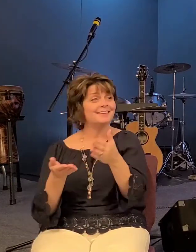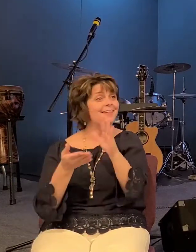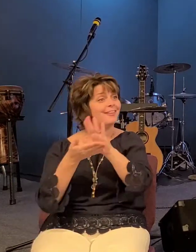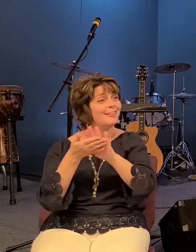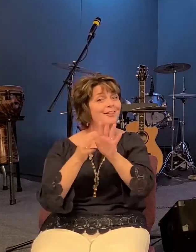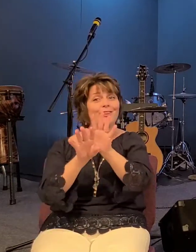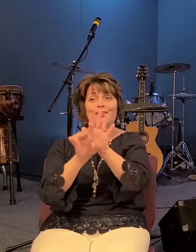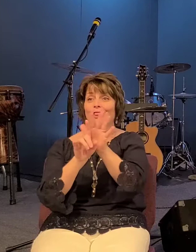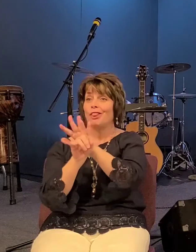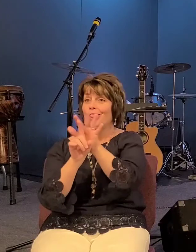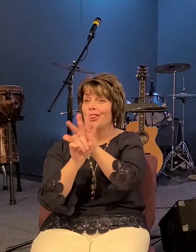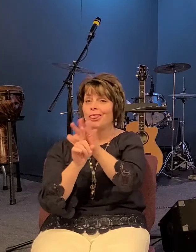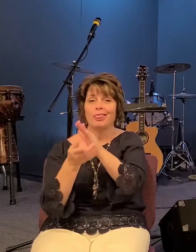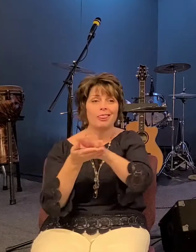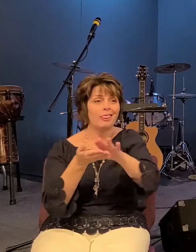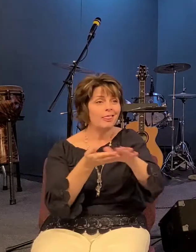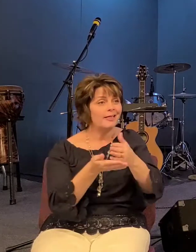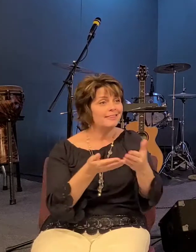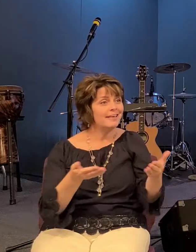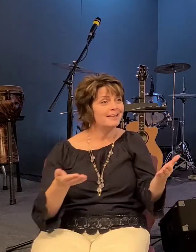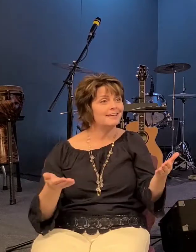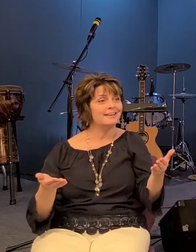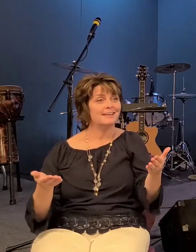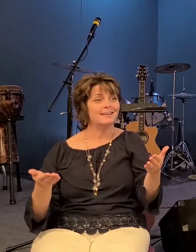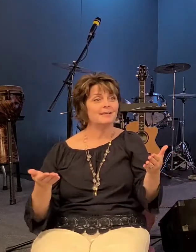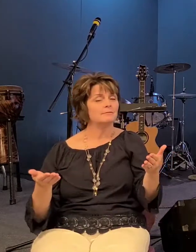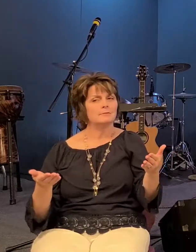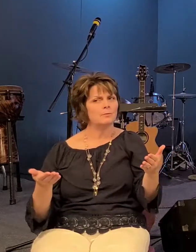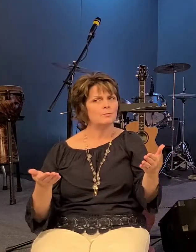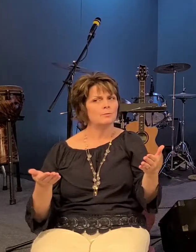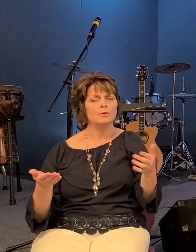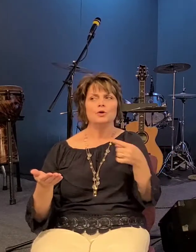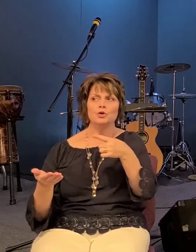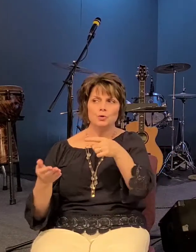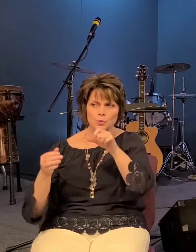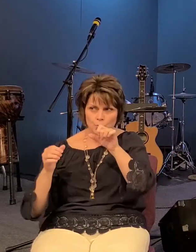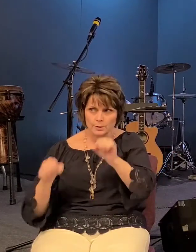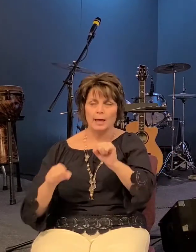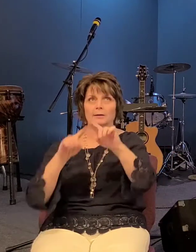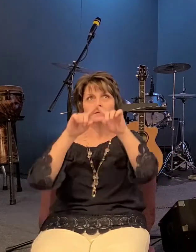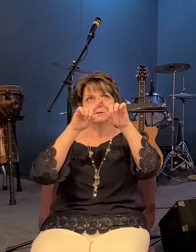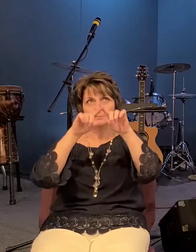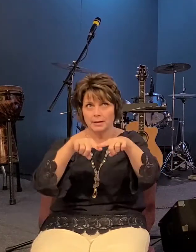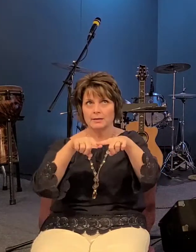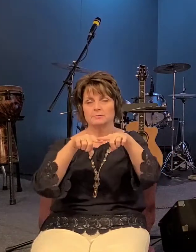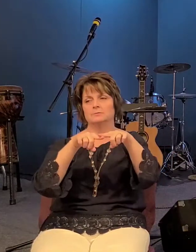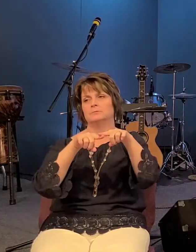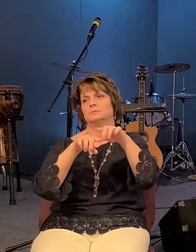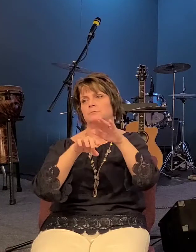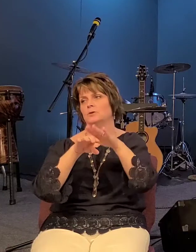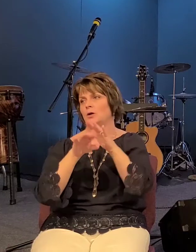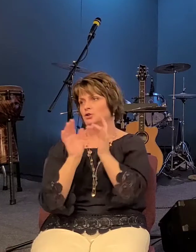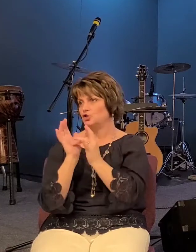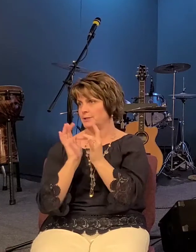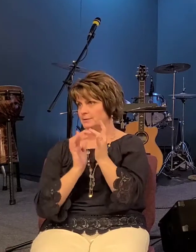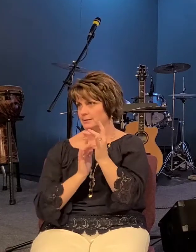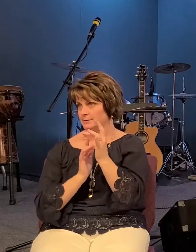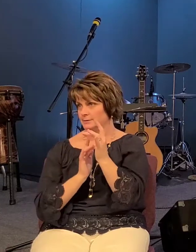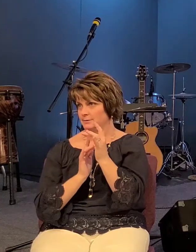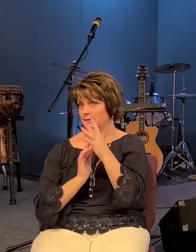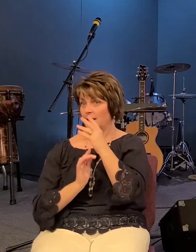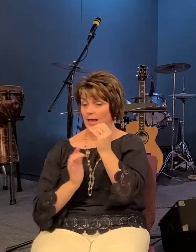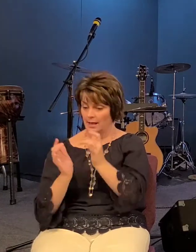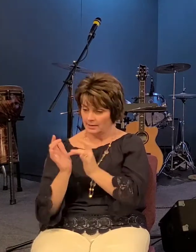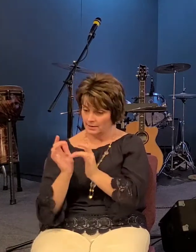you know and and you can depend on jesus and what the word